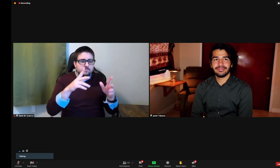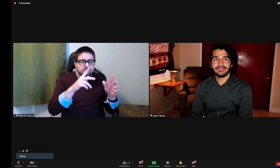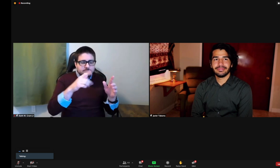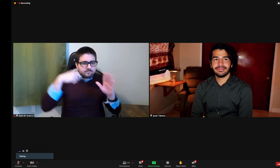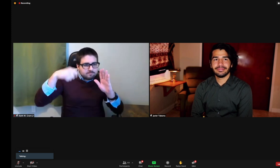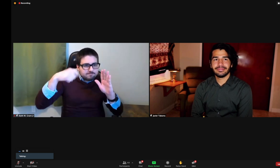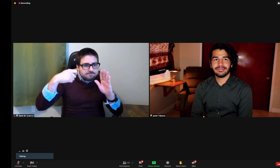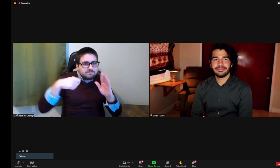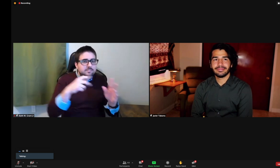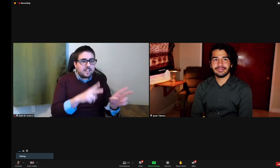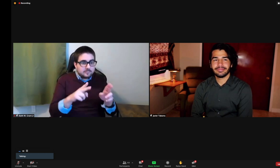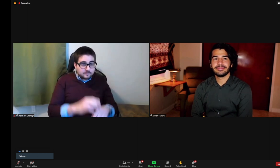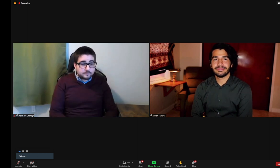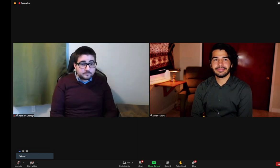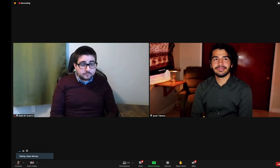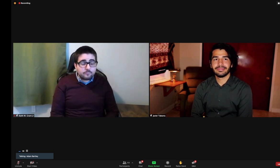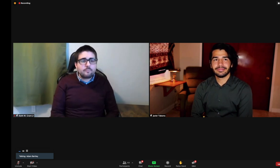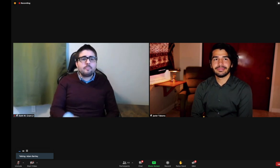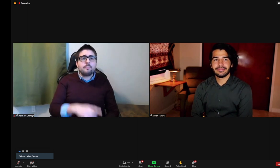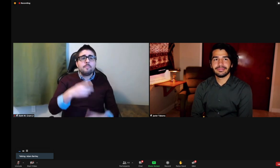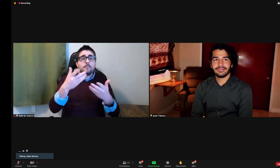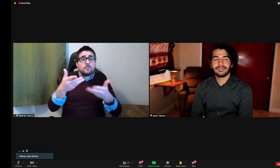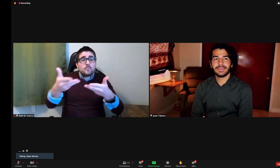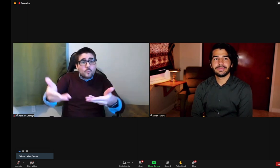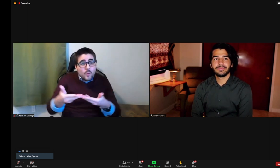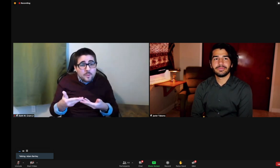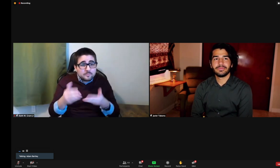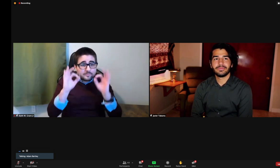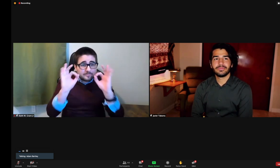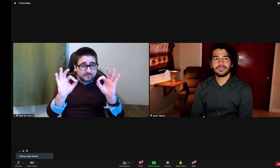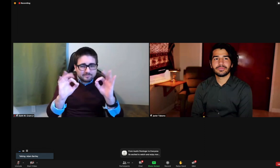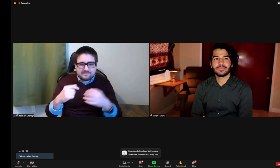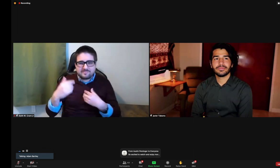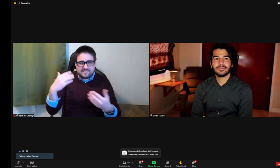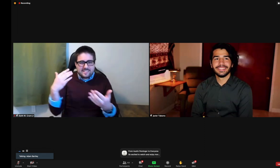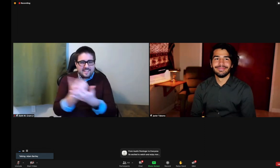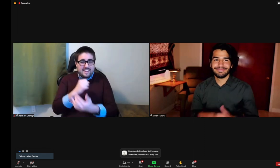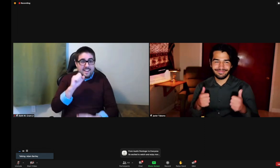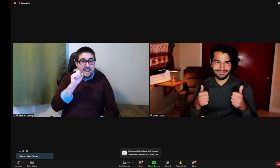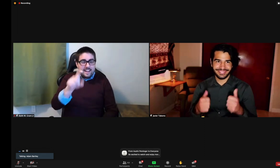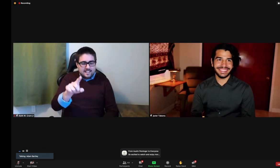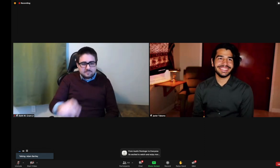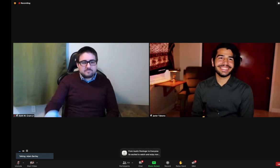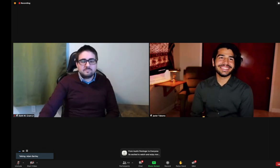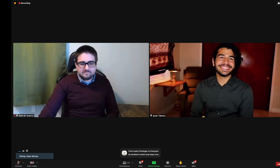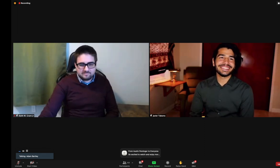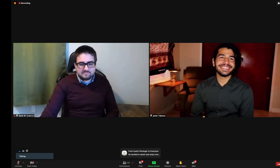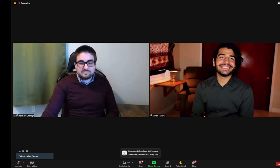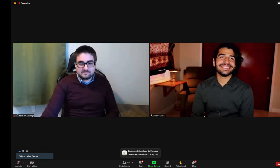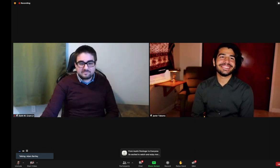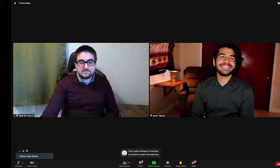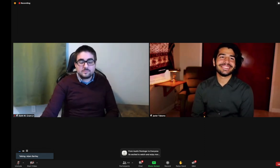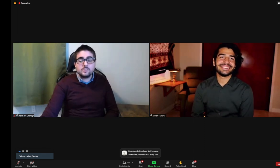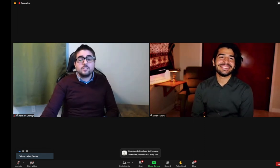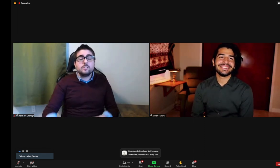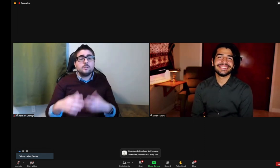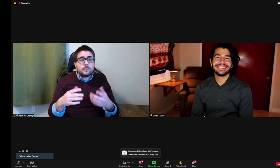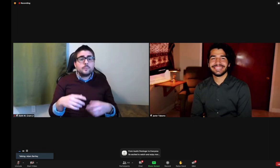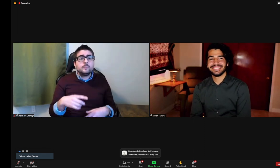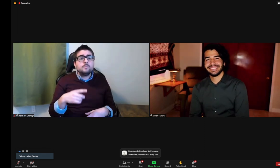So, can you tell us a little bit about what it's like to work on this during this time? I have some